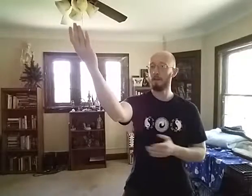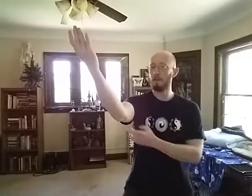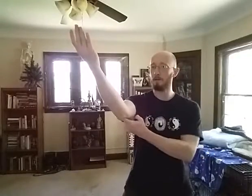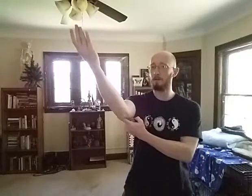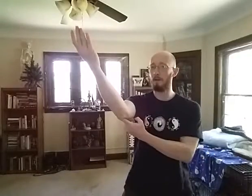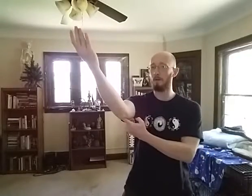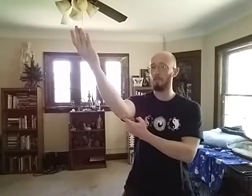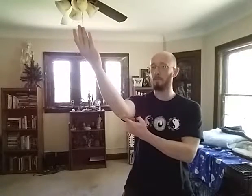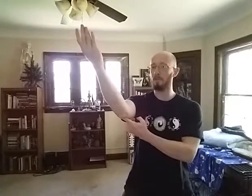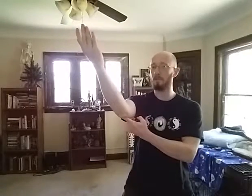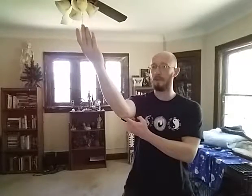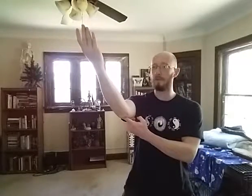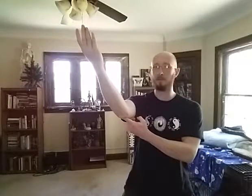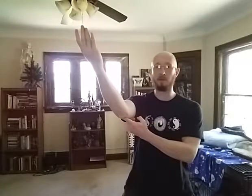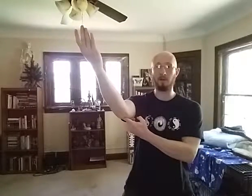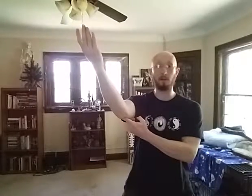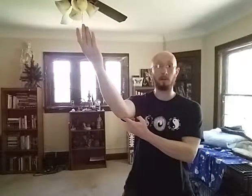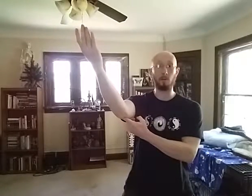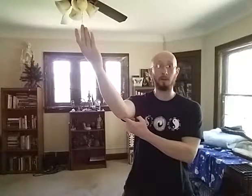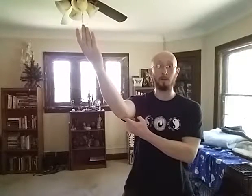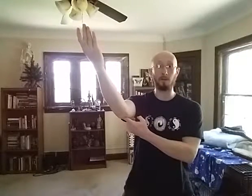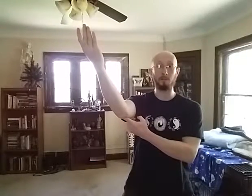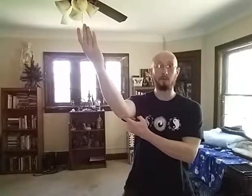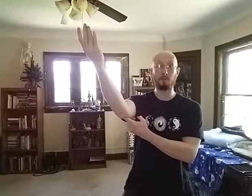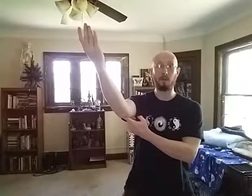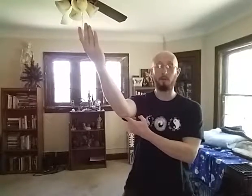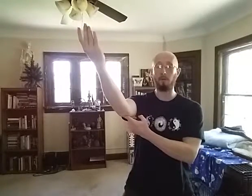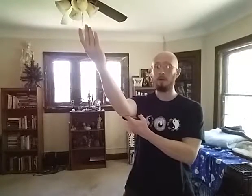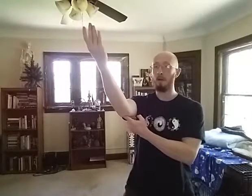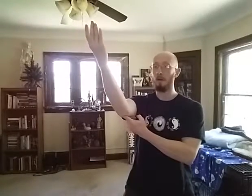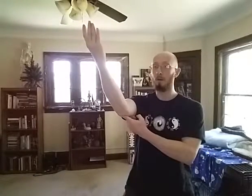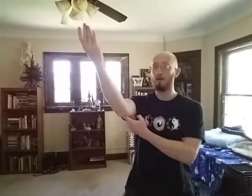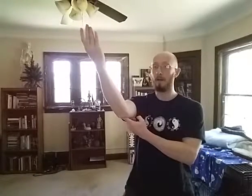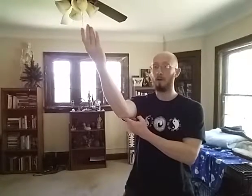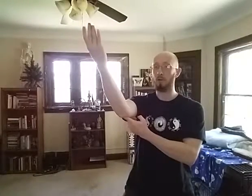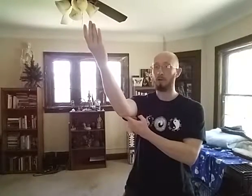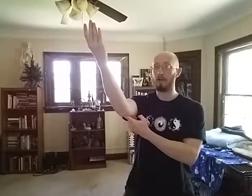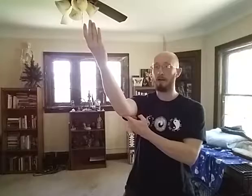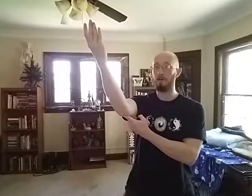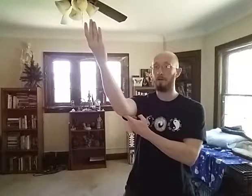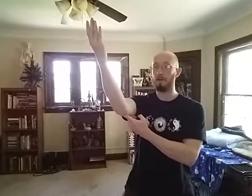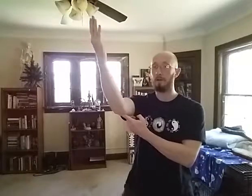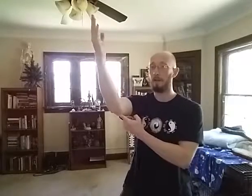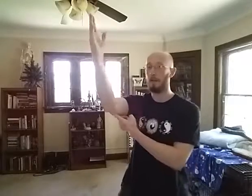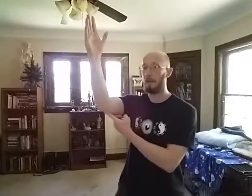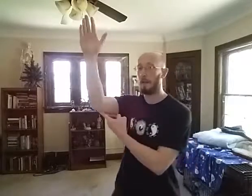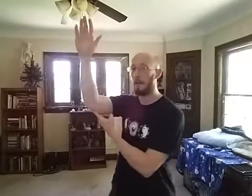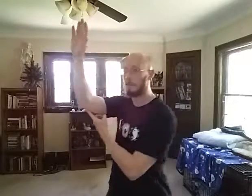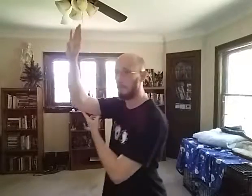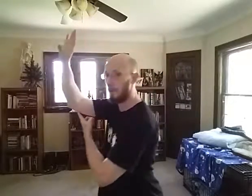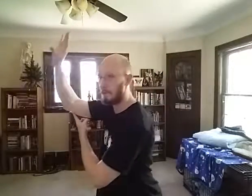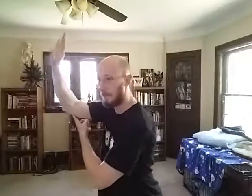here, so elbow still down. If we're talking about like work at shuttles, for example, we have the elbow down and rotate.